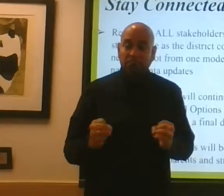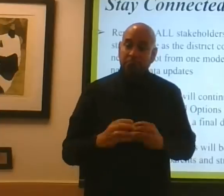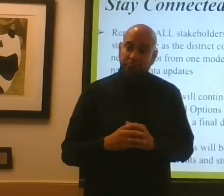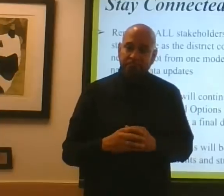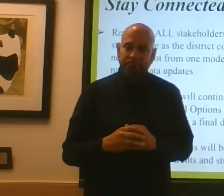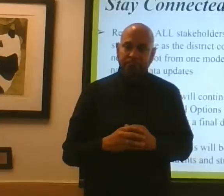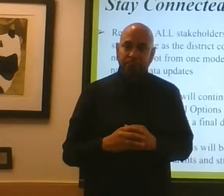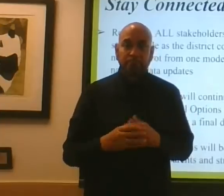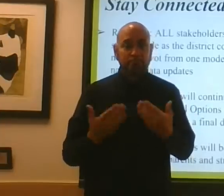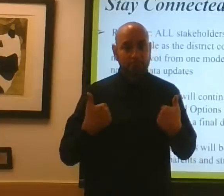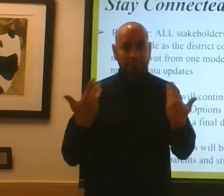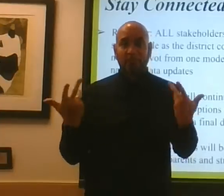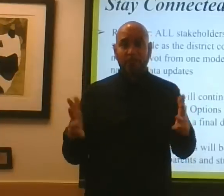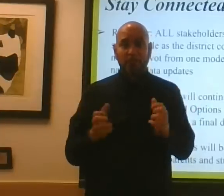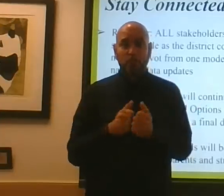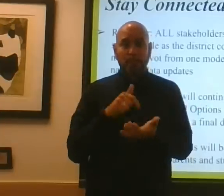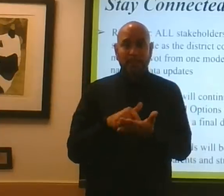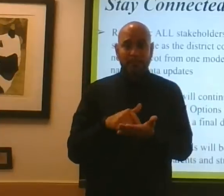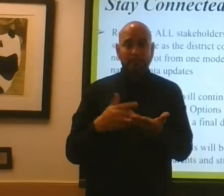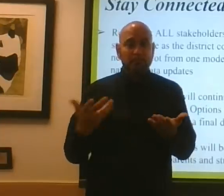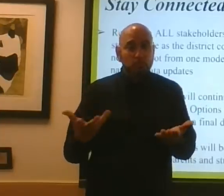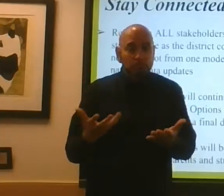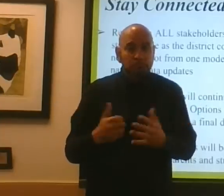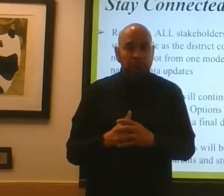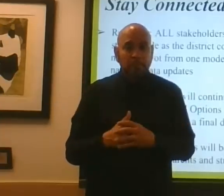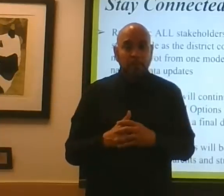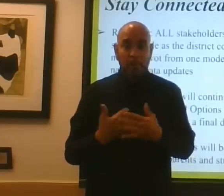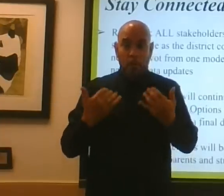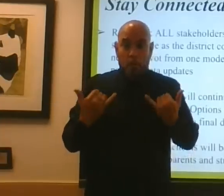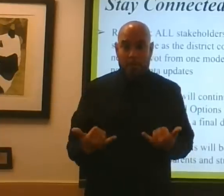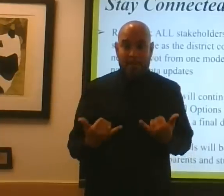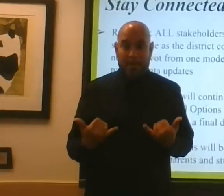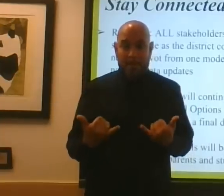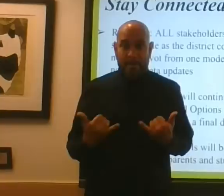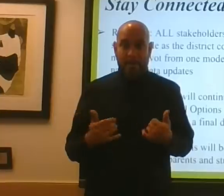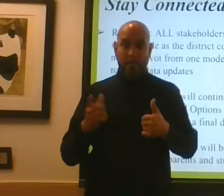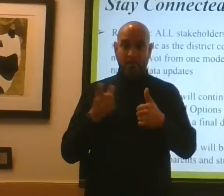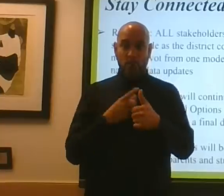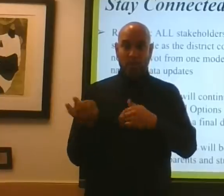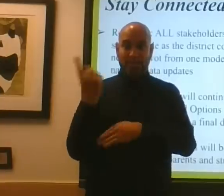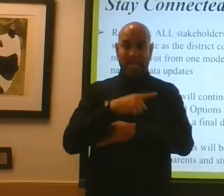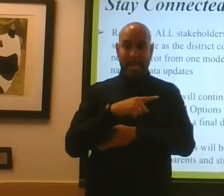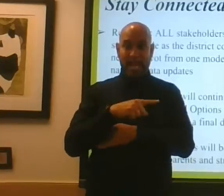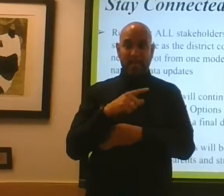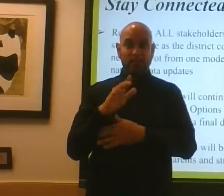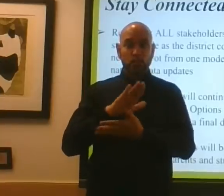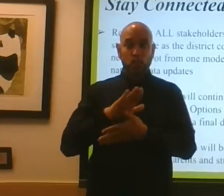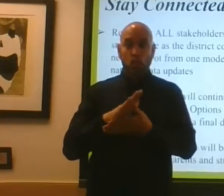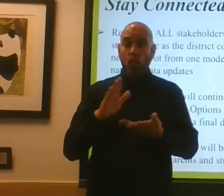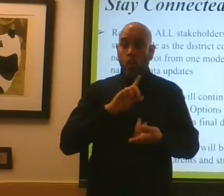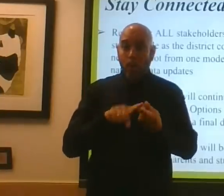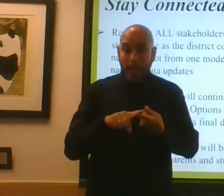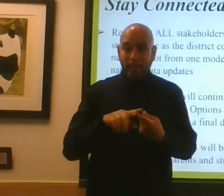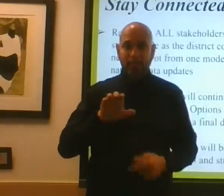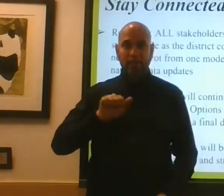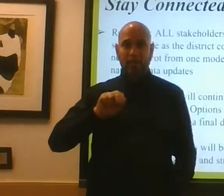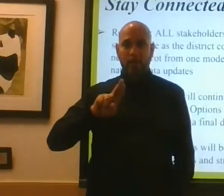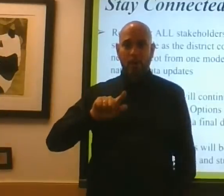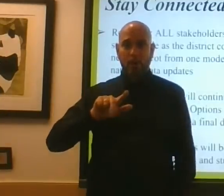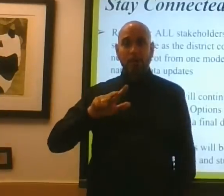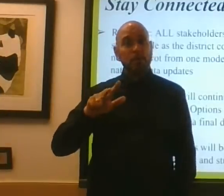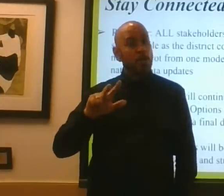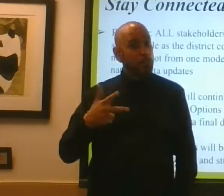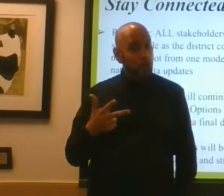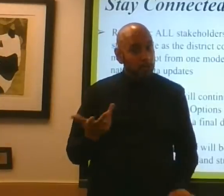So I'll conclude by saying this. Right now, the first day of school is August 3rd. Of course, the board can always change